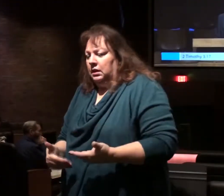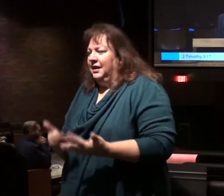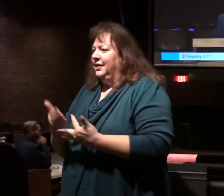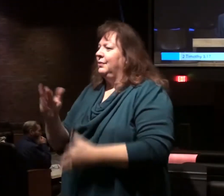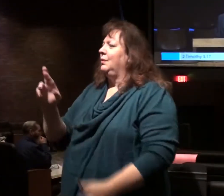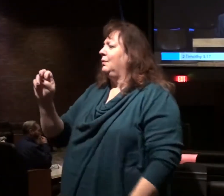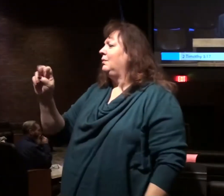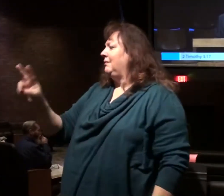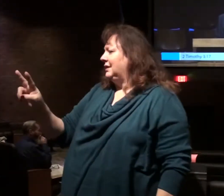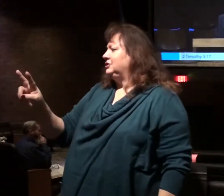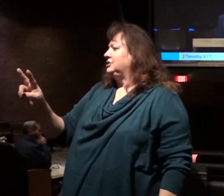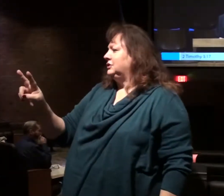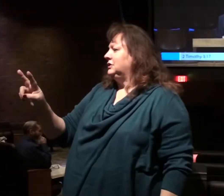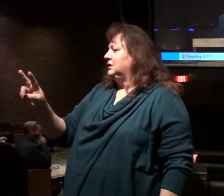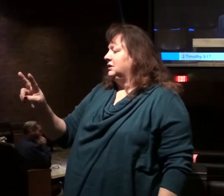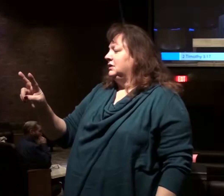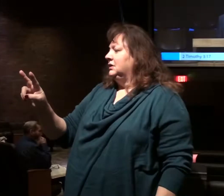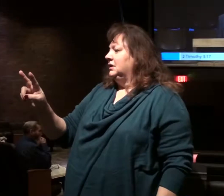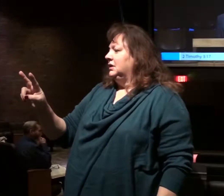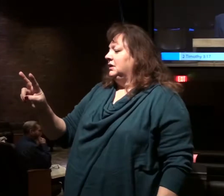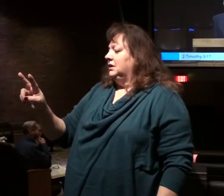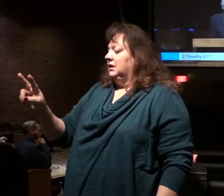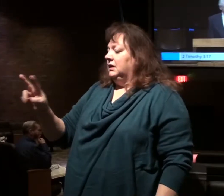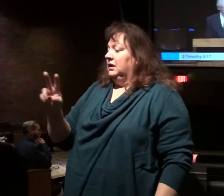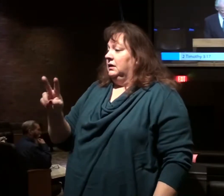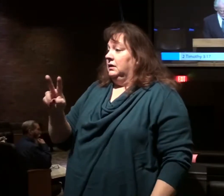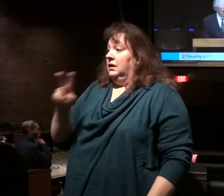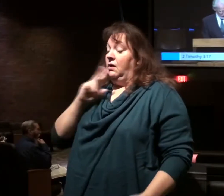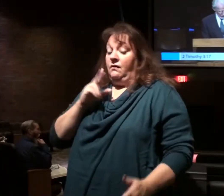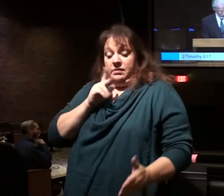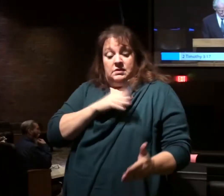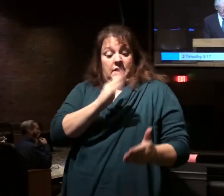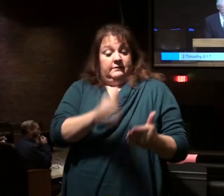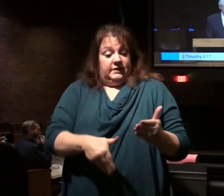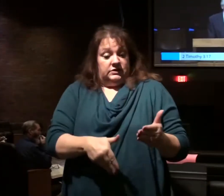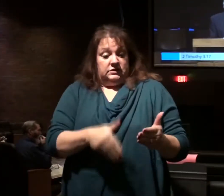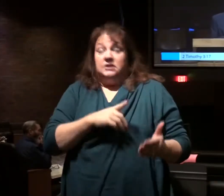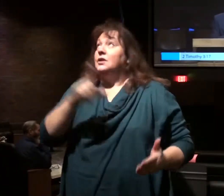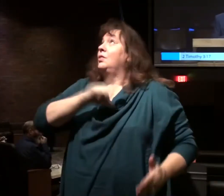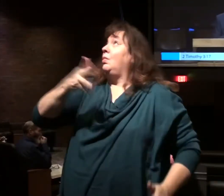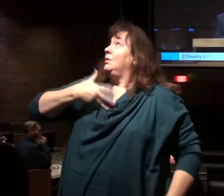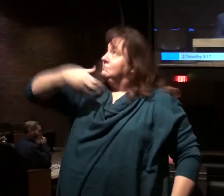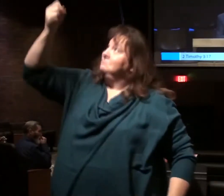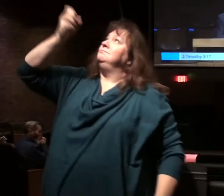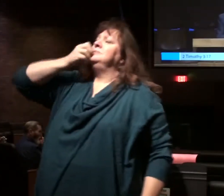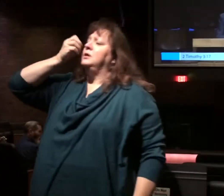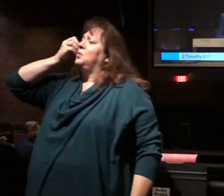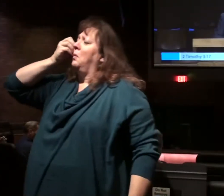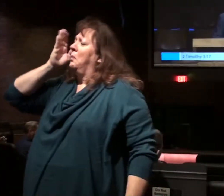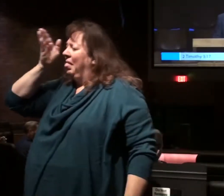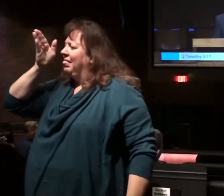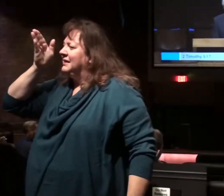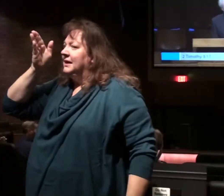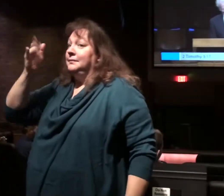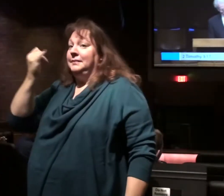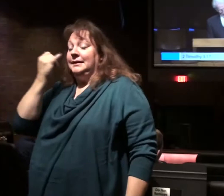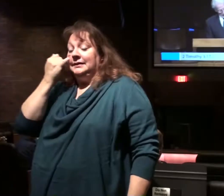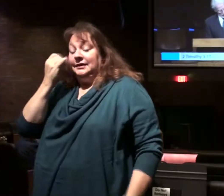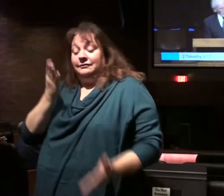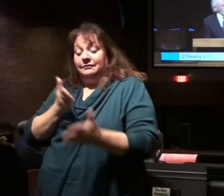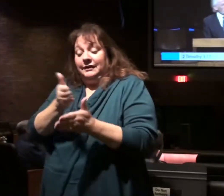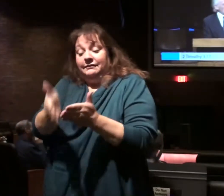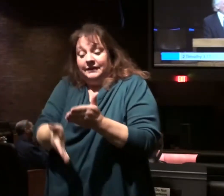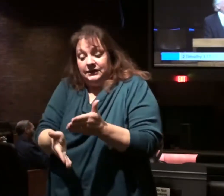book of Revelation. Hopefully we won't get to complete the book because the Lord will come. But if not,